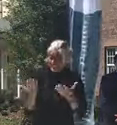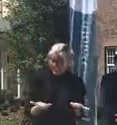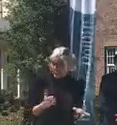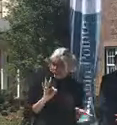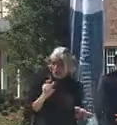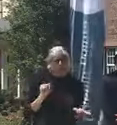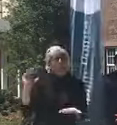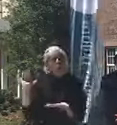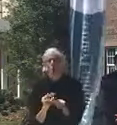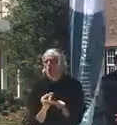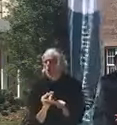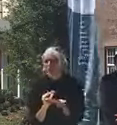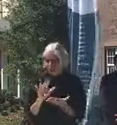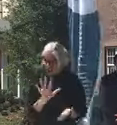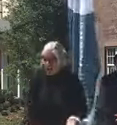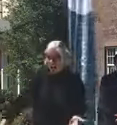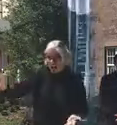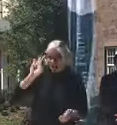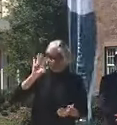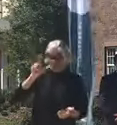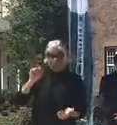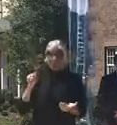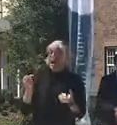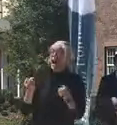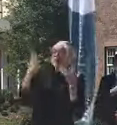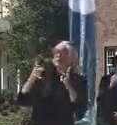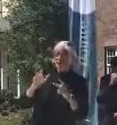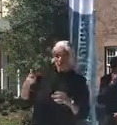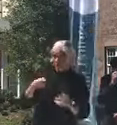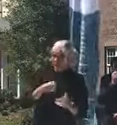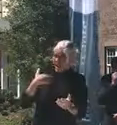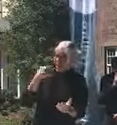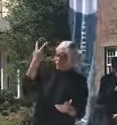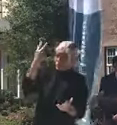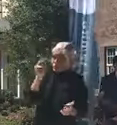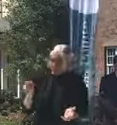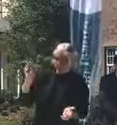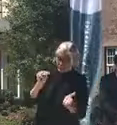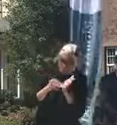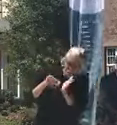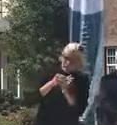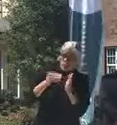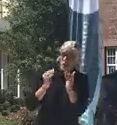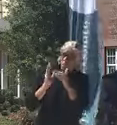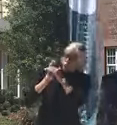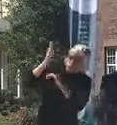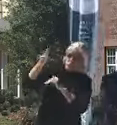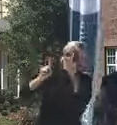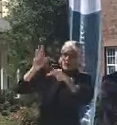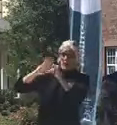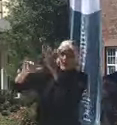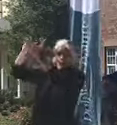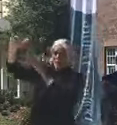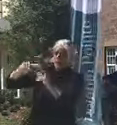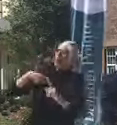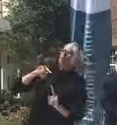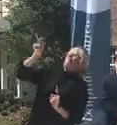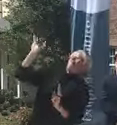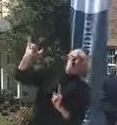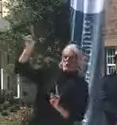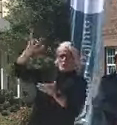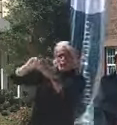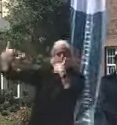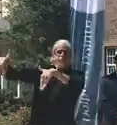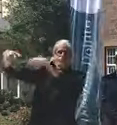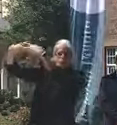the whole state, for everybody. And we have 2 million more people, but there's a bunch of other states that have real, real problems with this. And I think